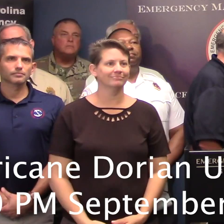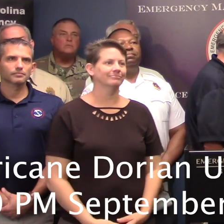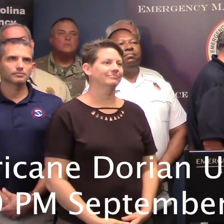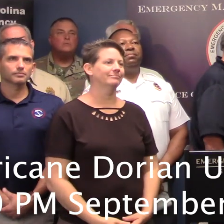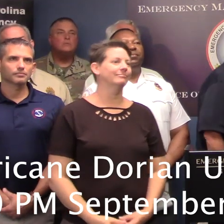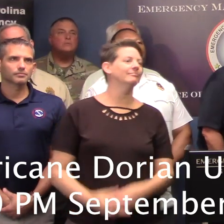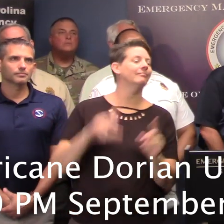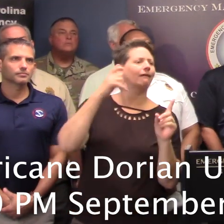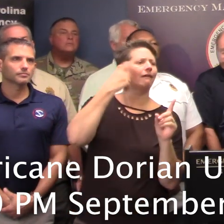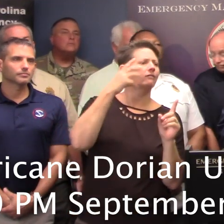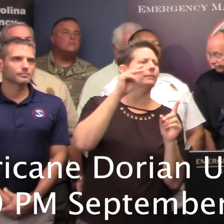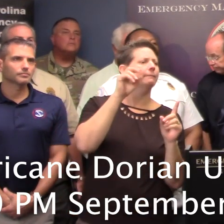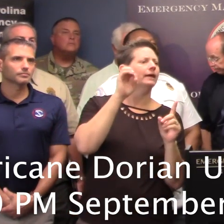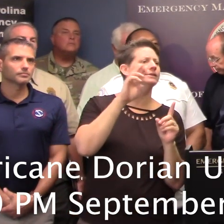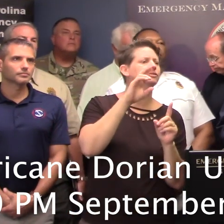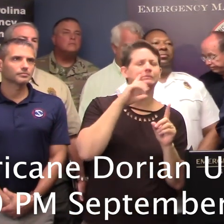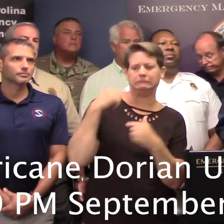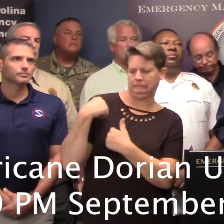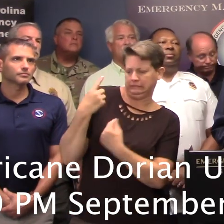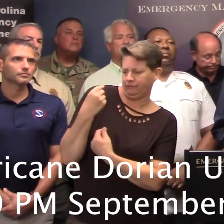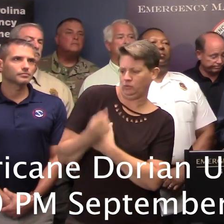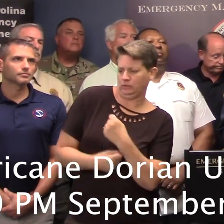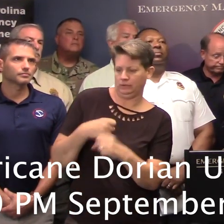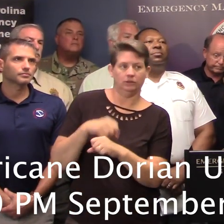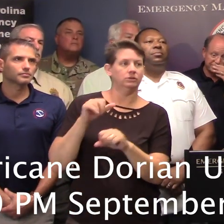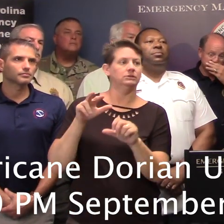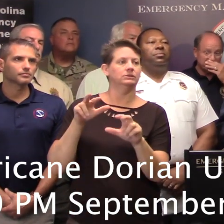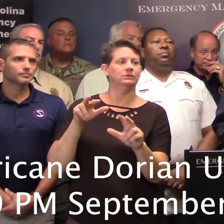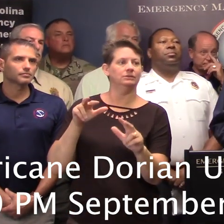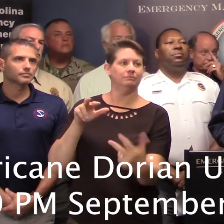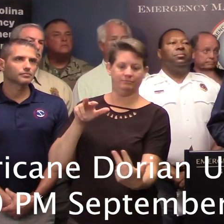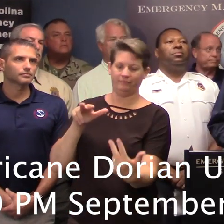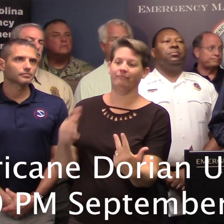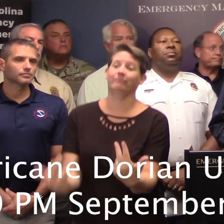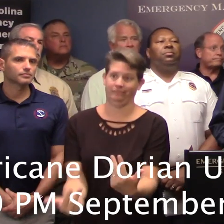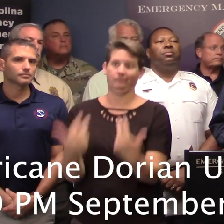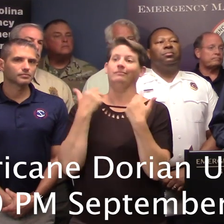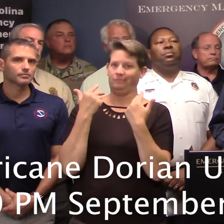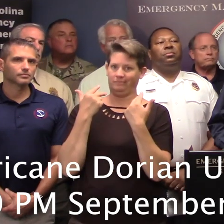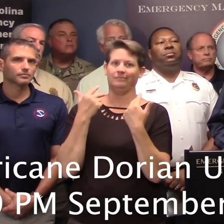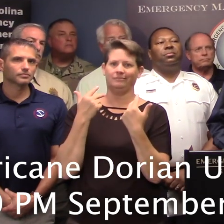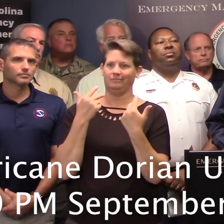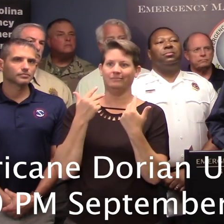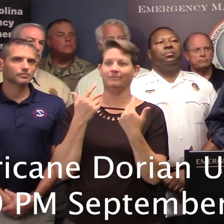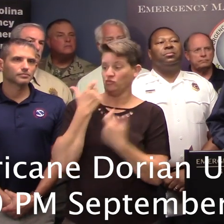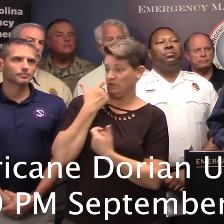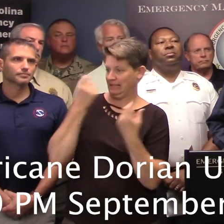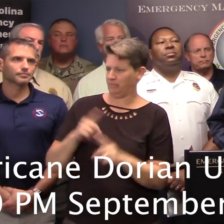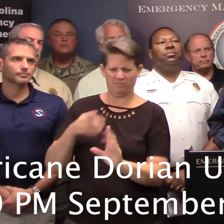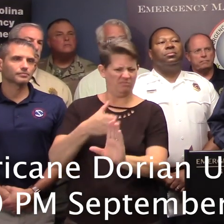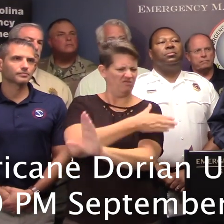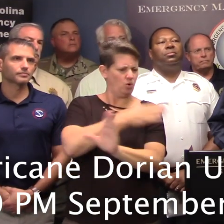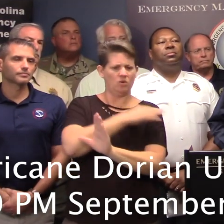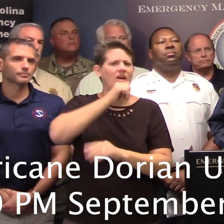Governor McMaster. Yes, sir. Over the last few years, the lane reversals have been a pretty big trend. Before that, for years before that, hadn't really been